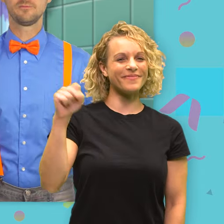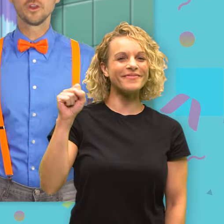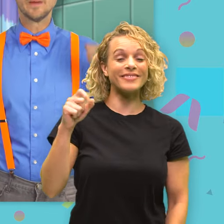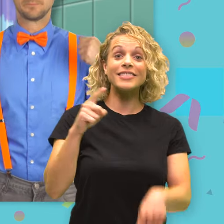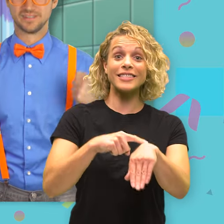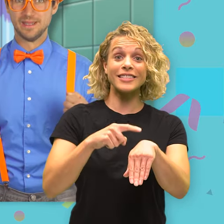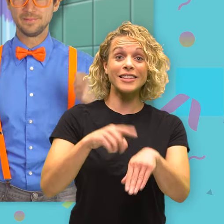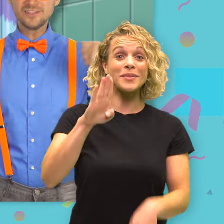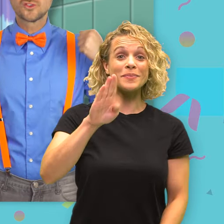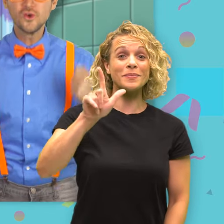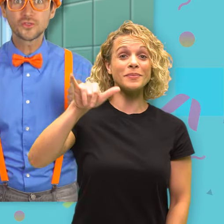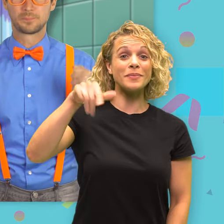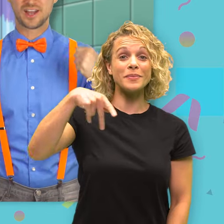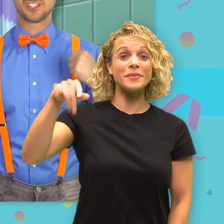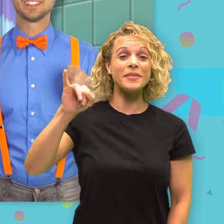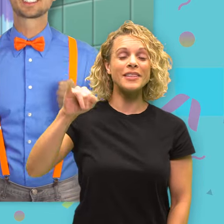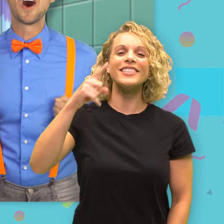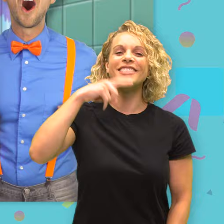for the Blippi Toothbrushing Song.